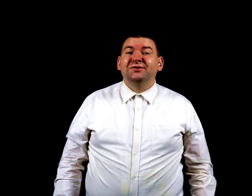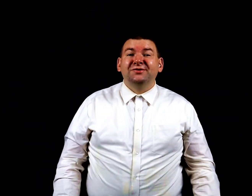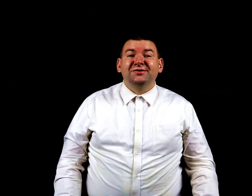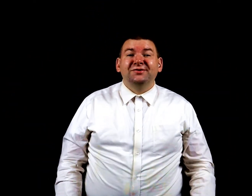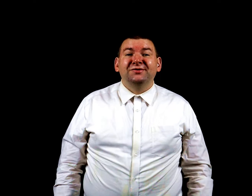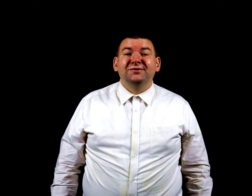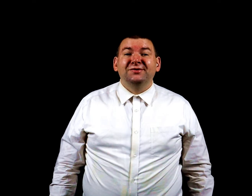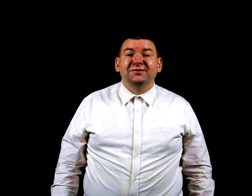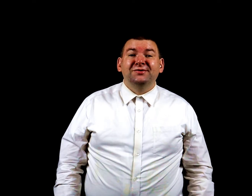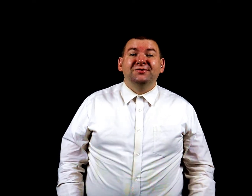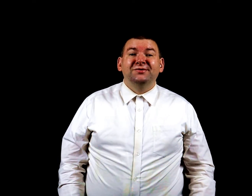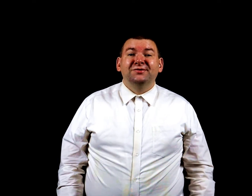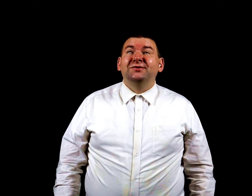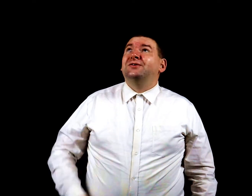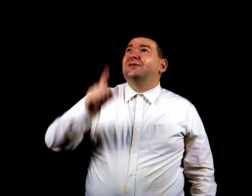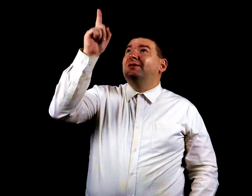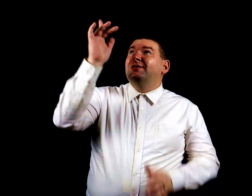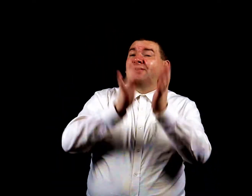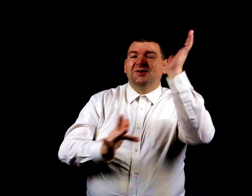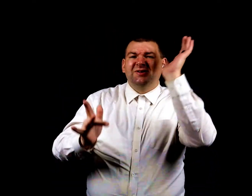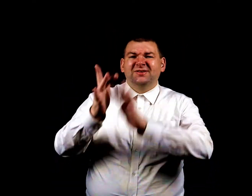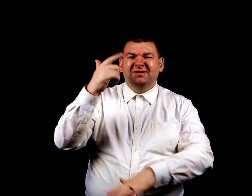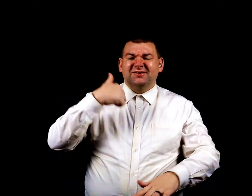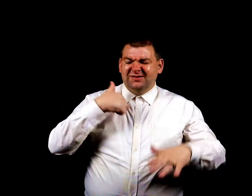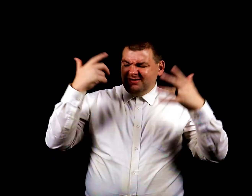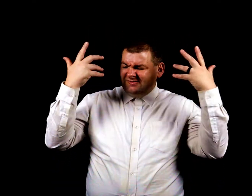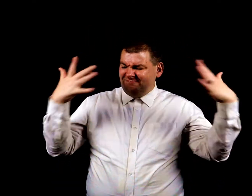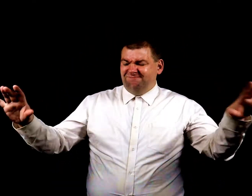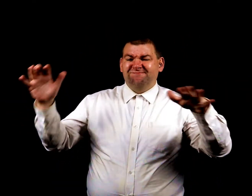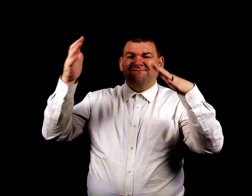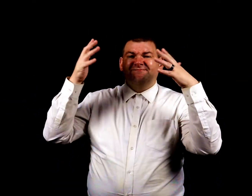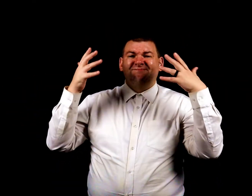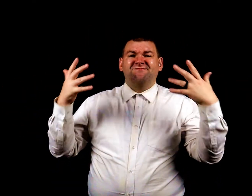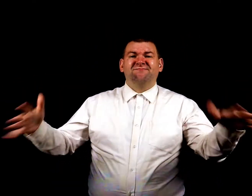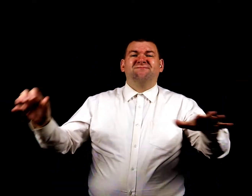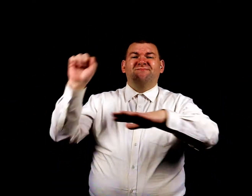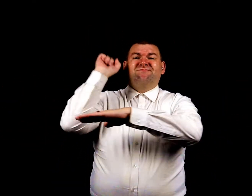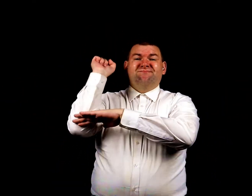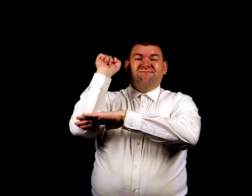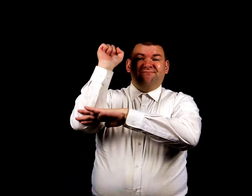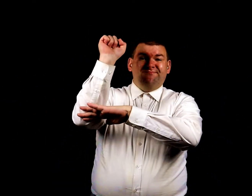In you I overcome you